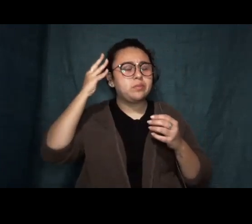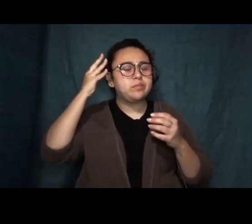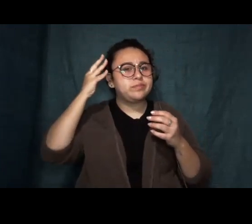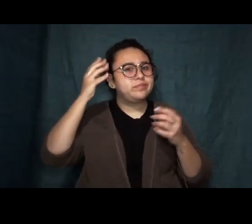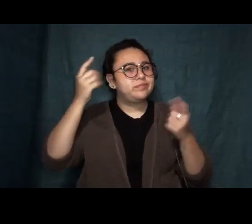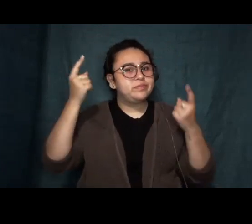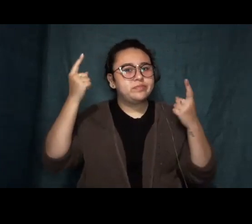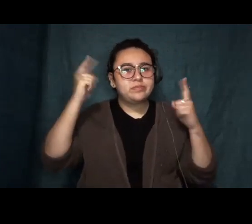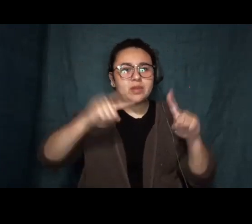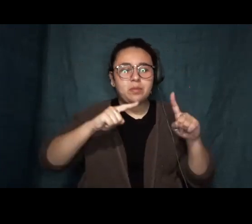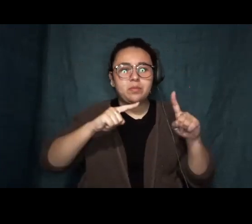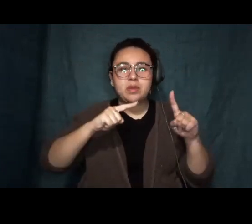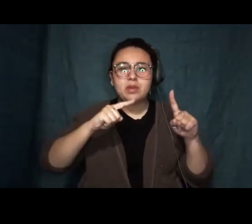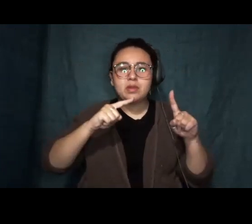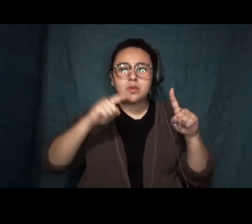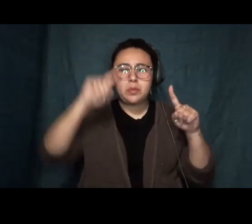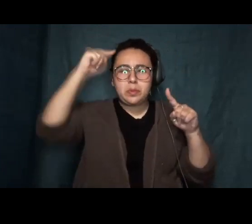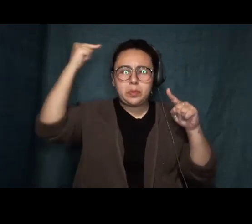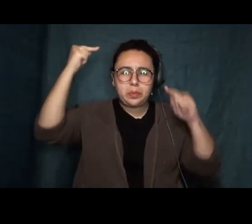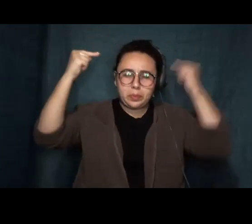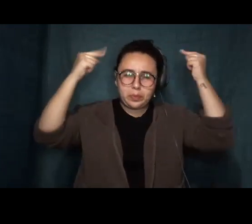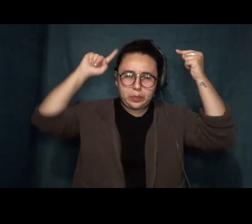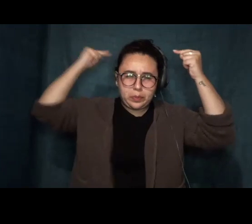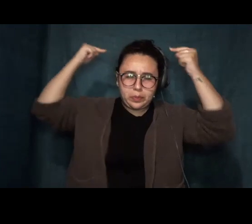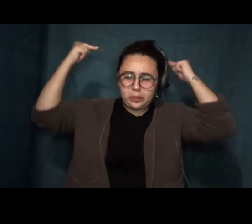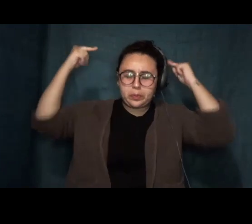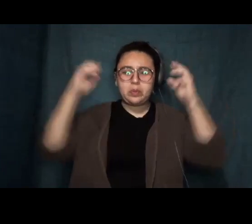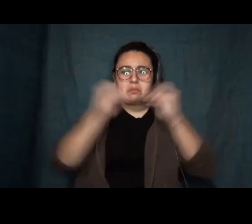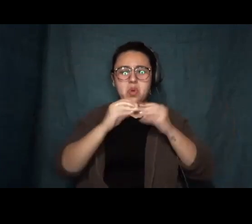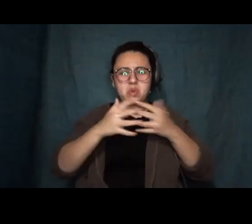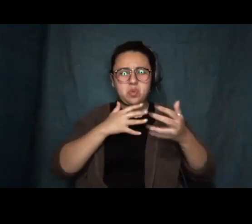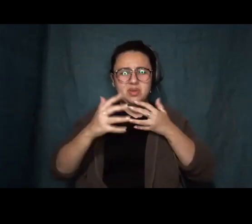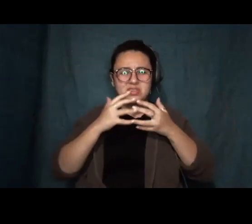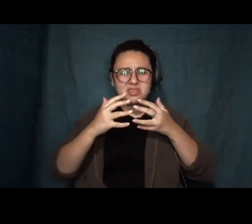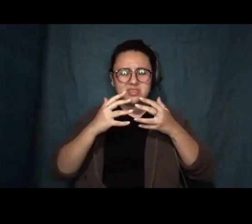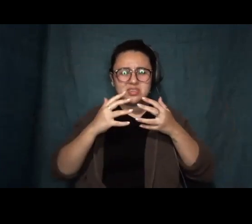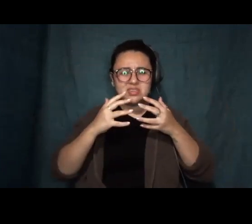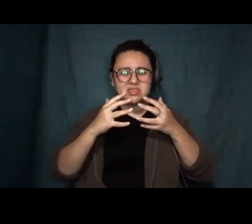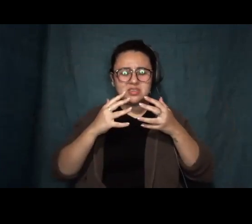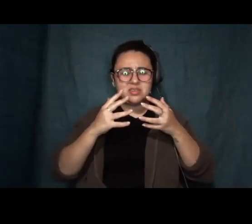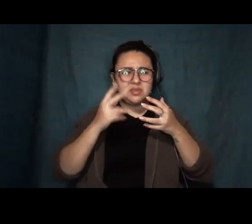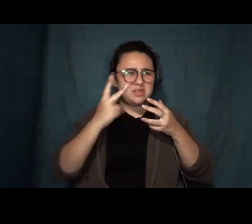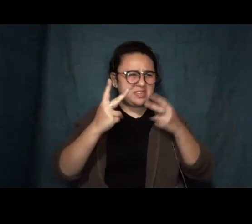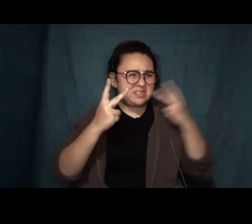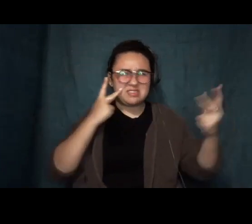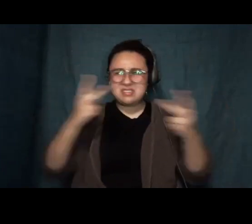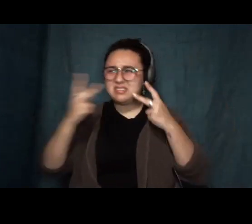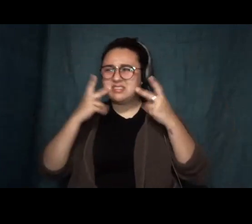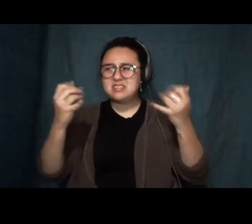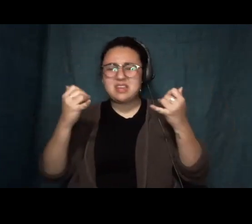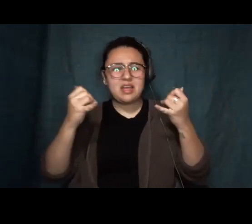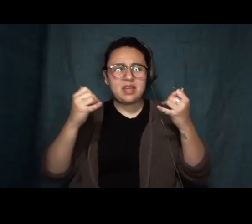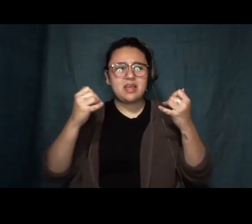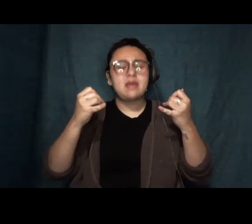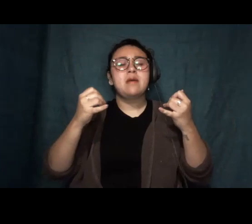scalp like a pig's tail. So much these days is political theater, but so much more is cruelty.